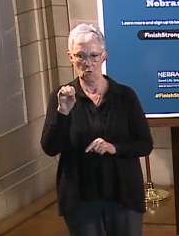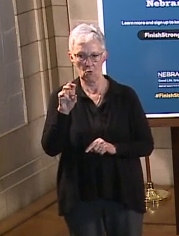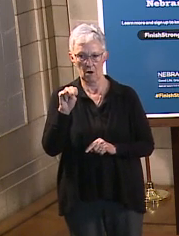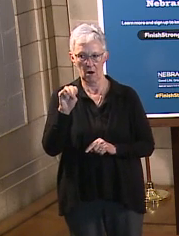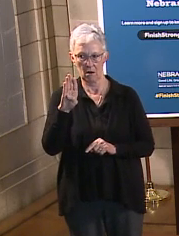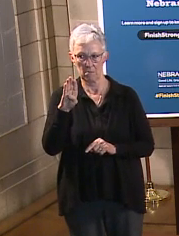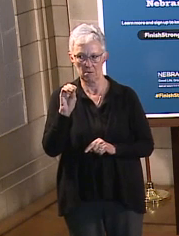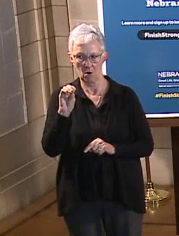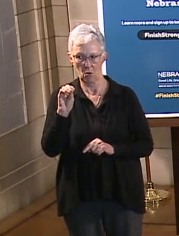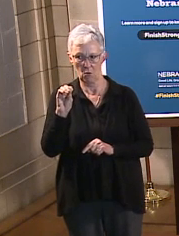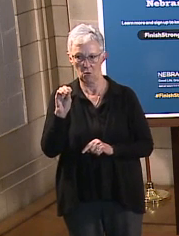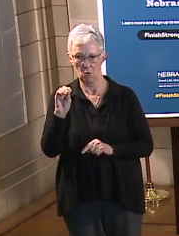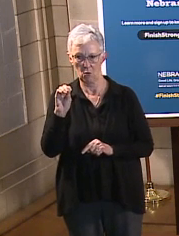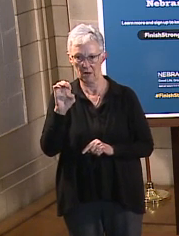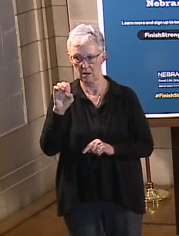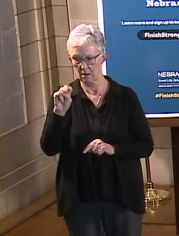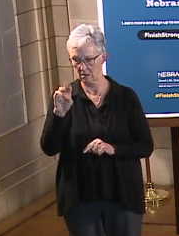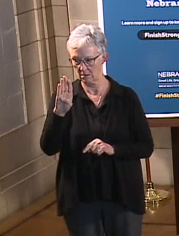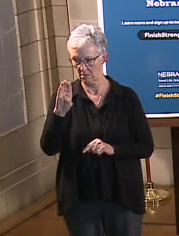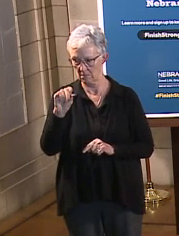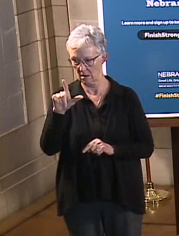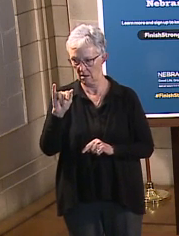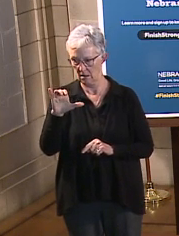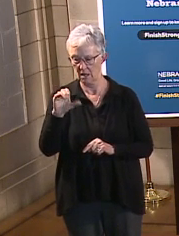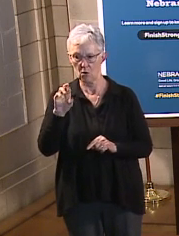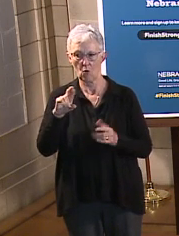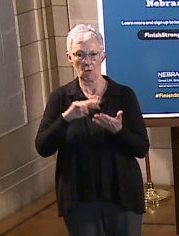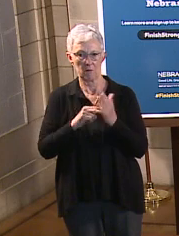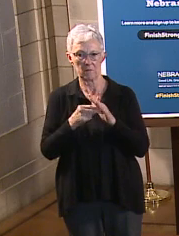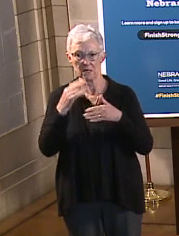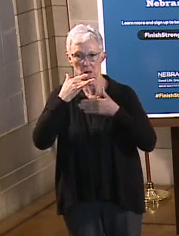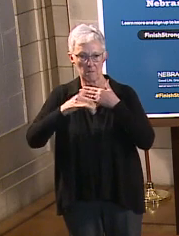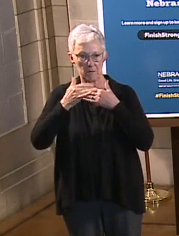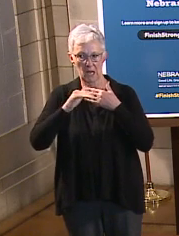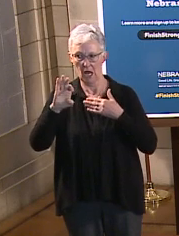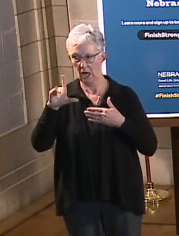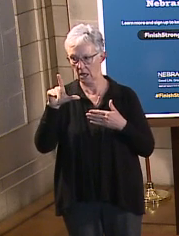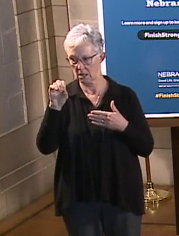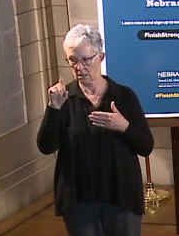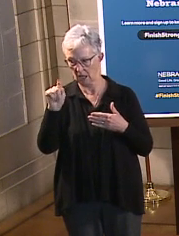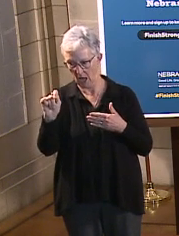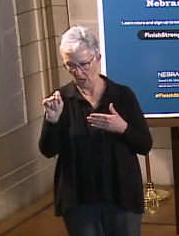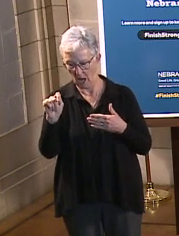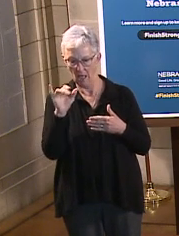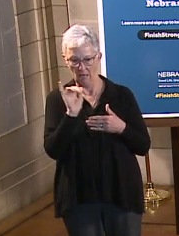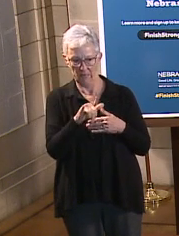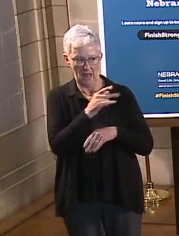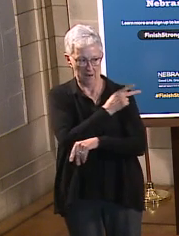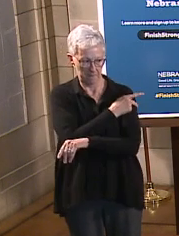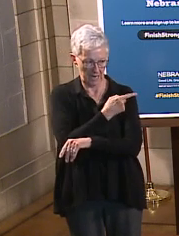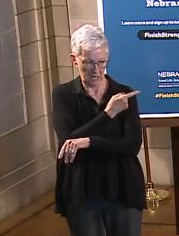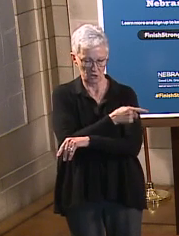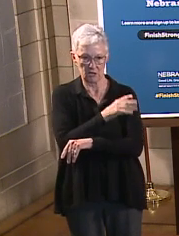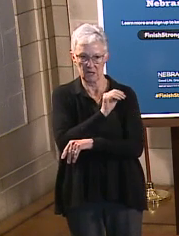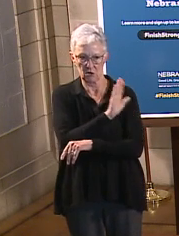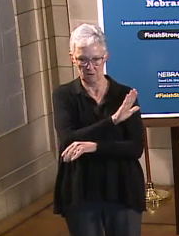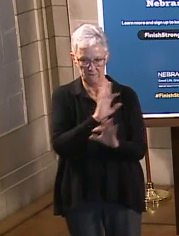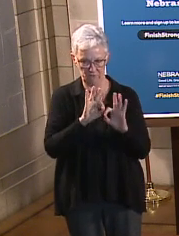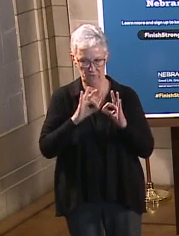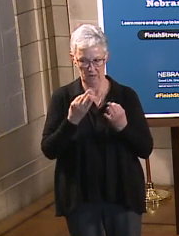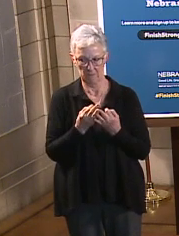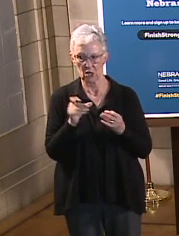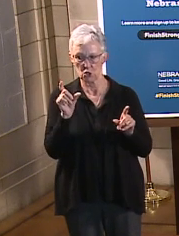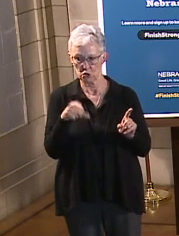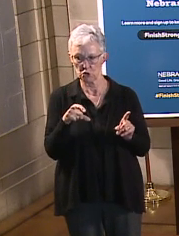more commonly known as blood clots. The patient and the patient's family deserve their privacy, and our